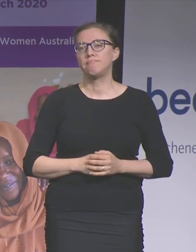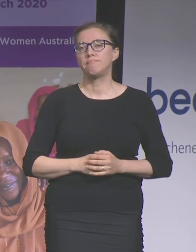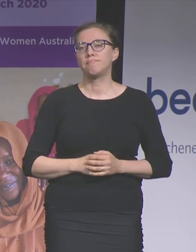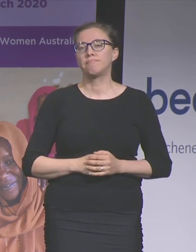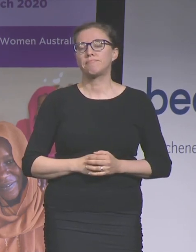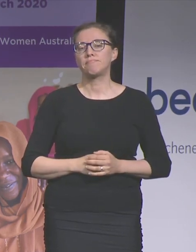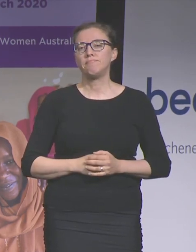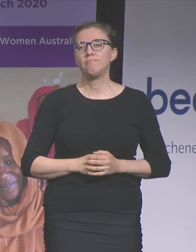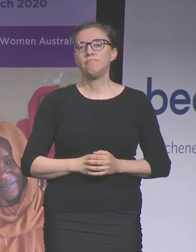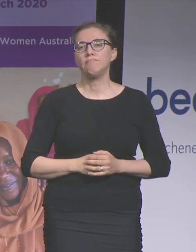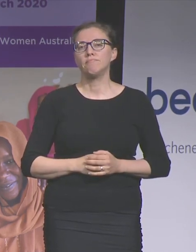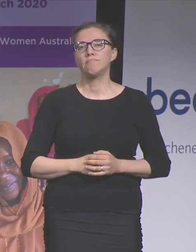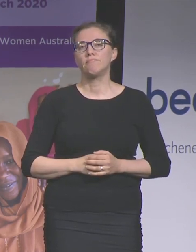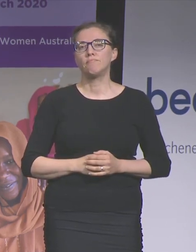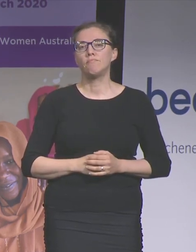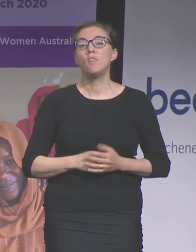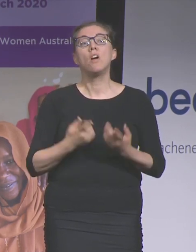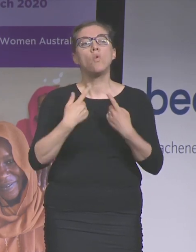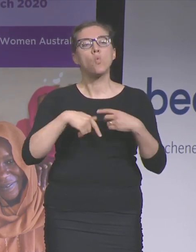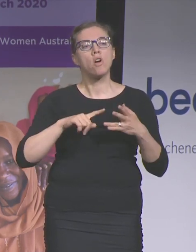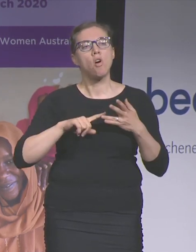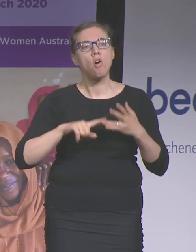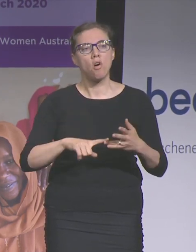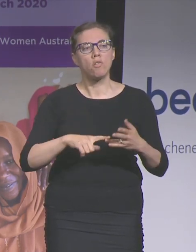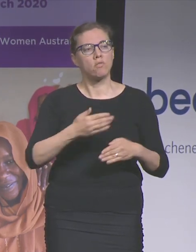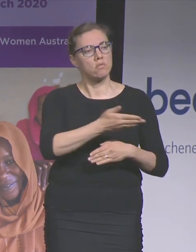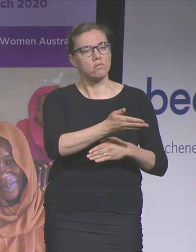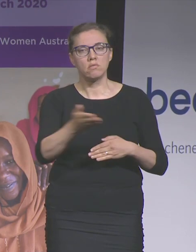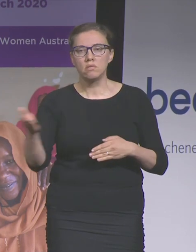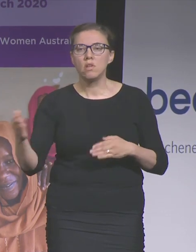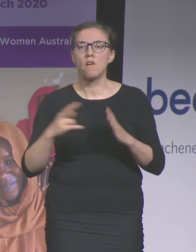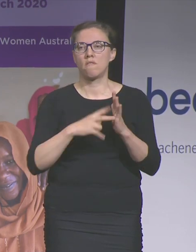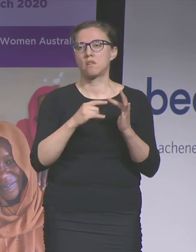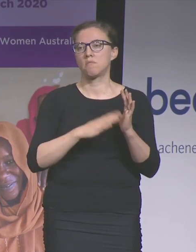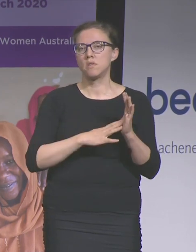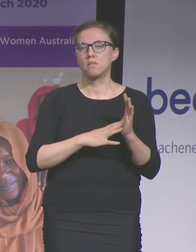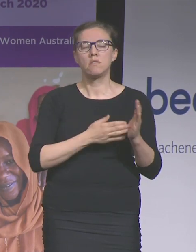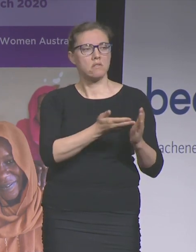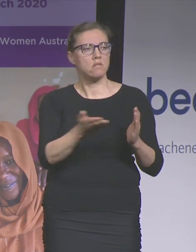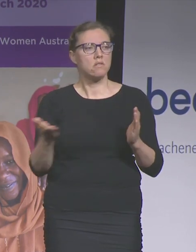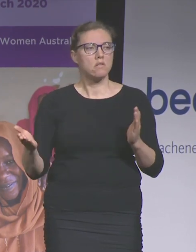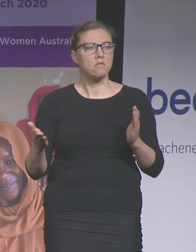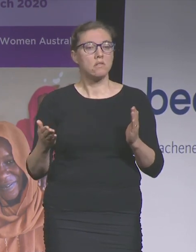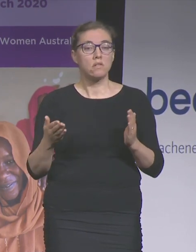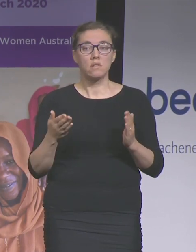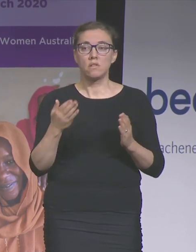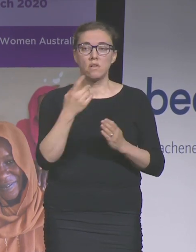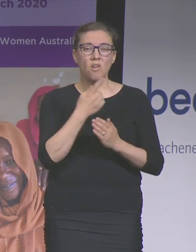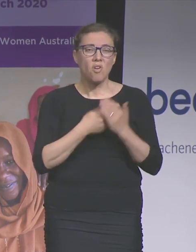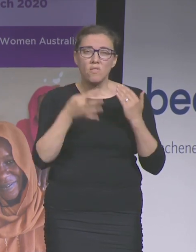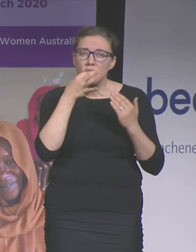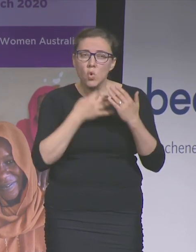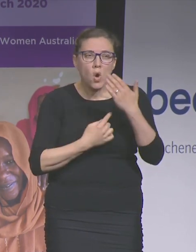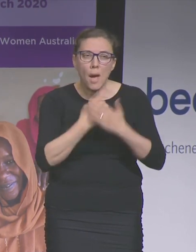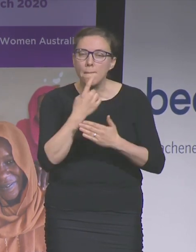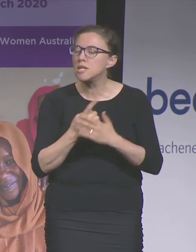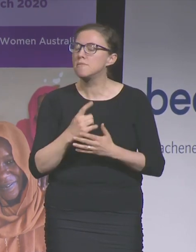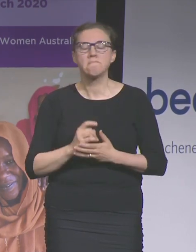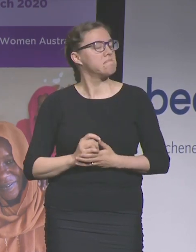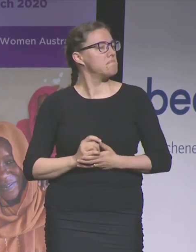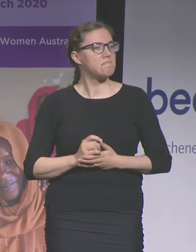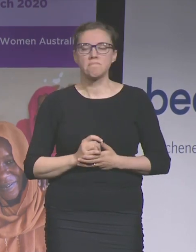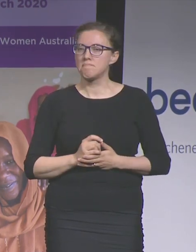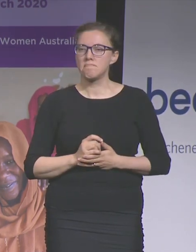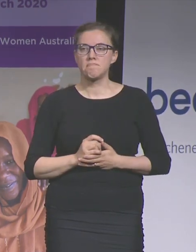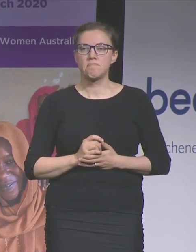it to those victims to do more than mourn because they are not isolated incidents. On average a woman a week is murdered by